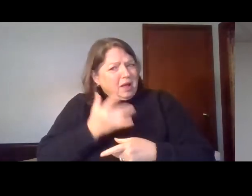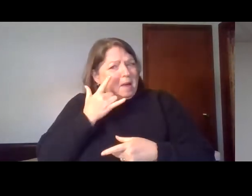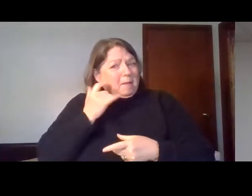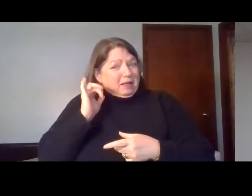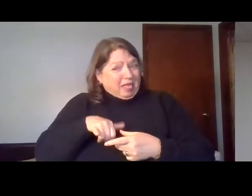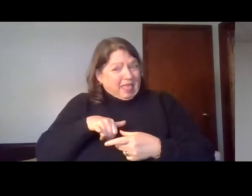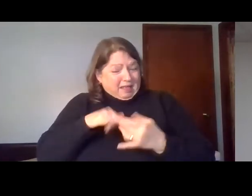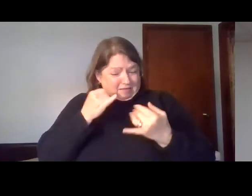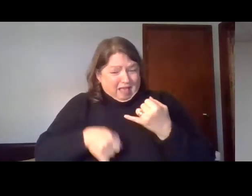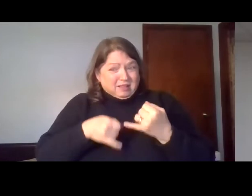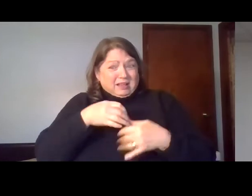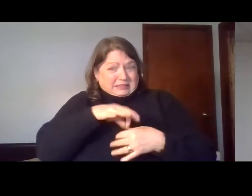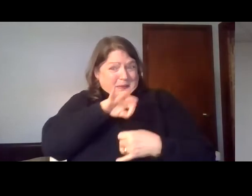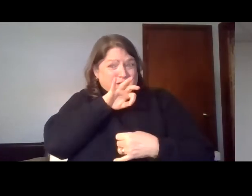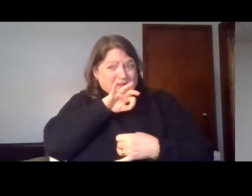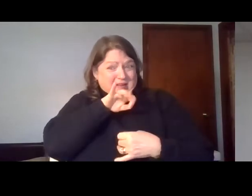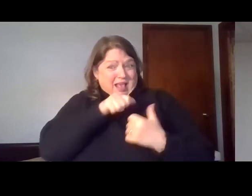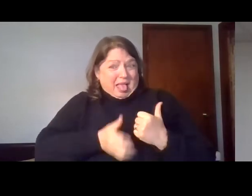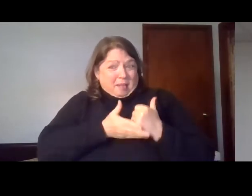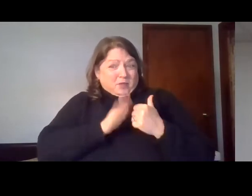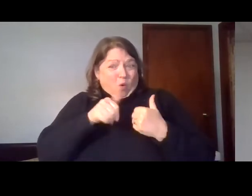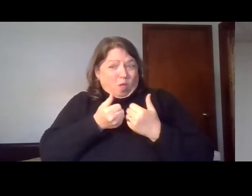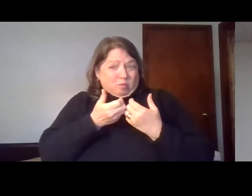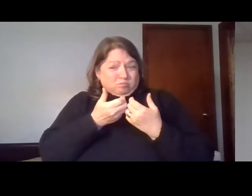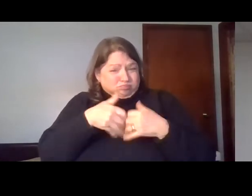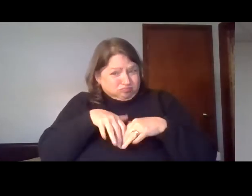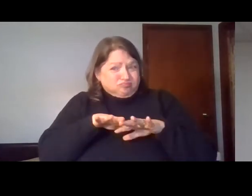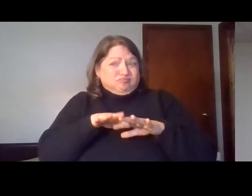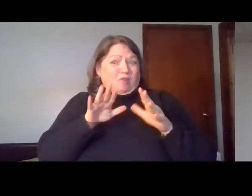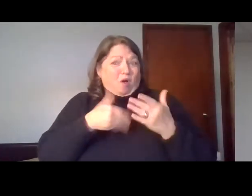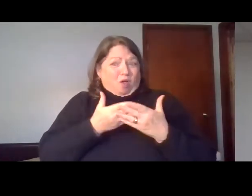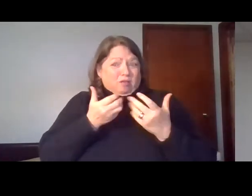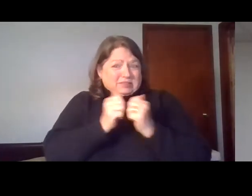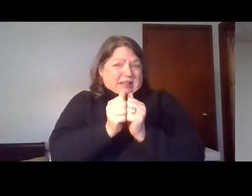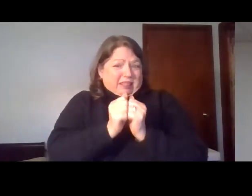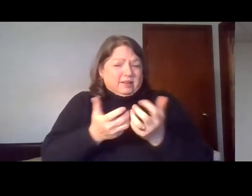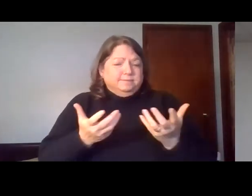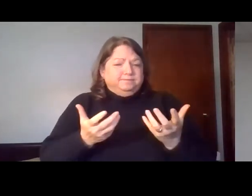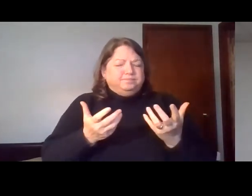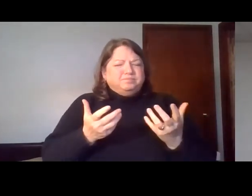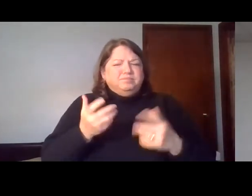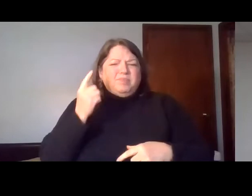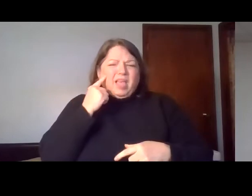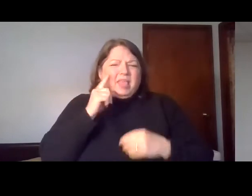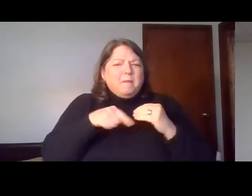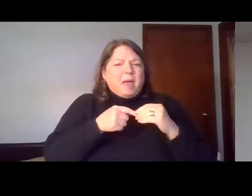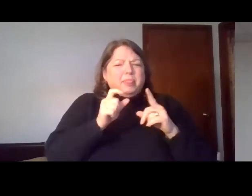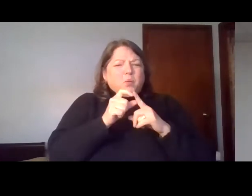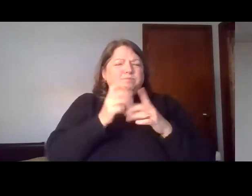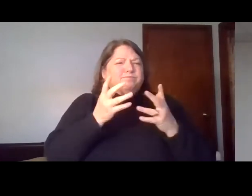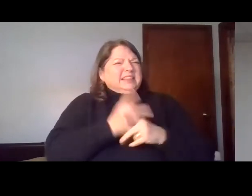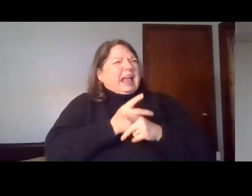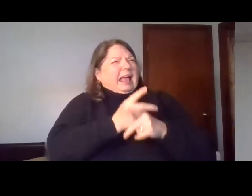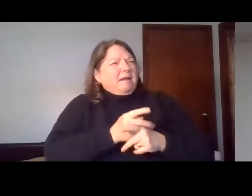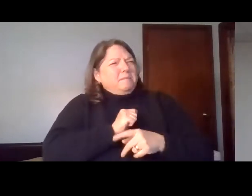three to fall into place. And when I think of taking care of ourselves, I was reminded the other day of an incident that I